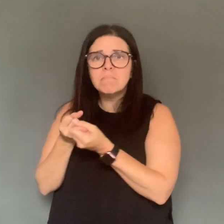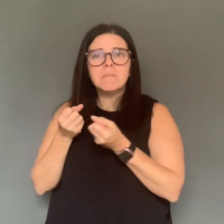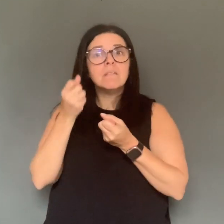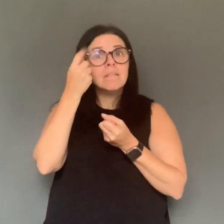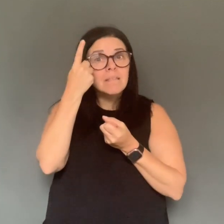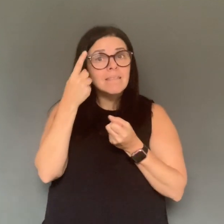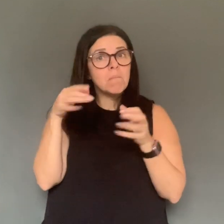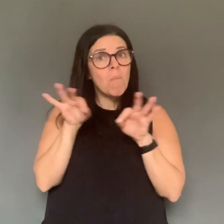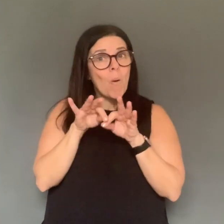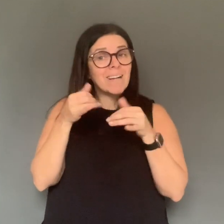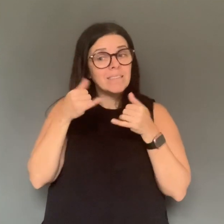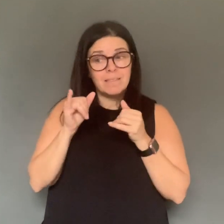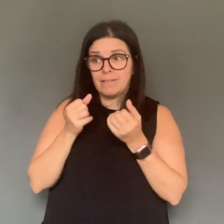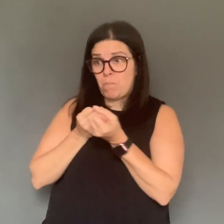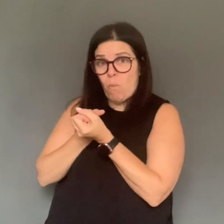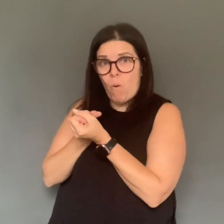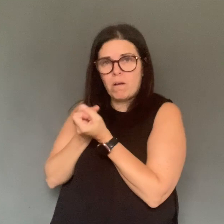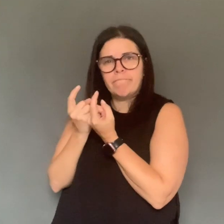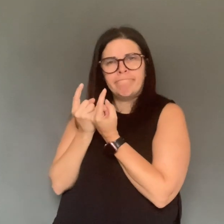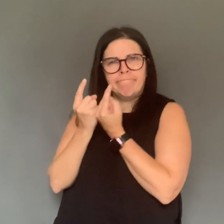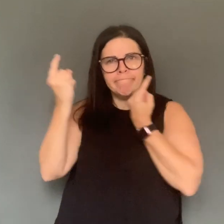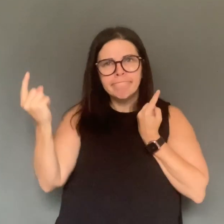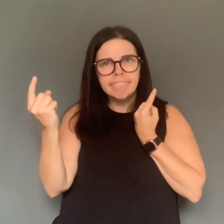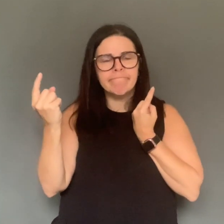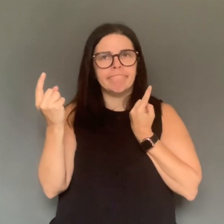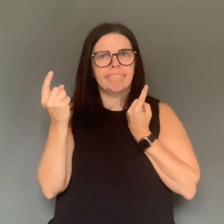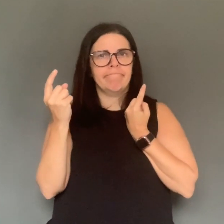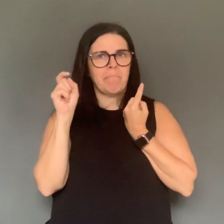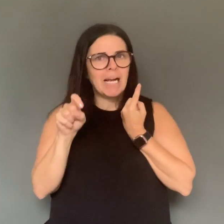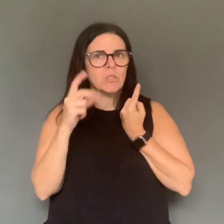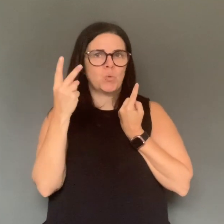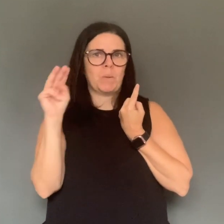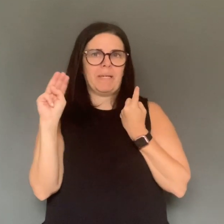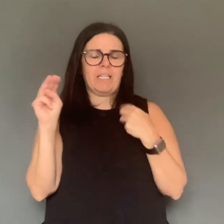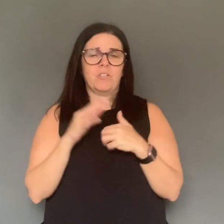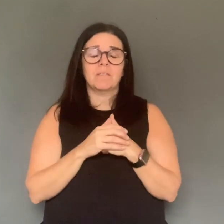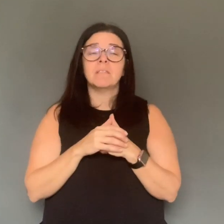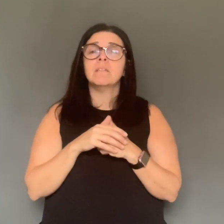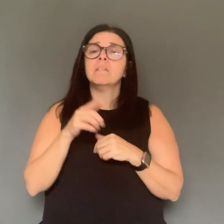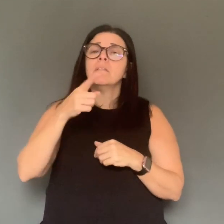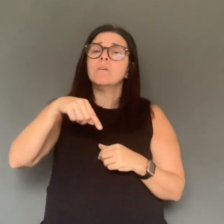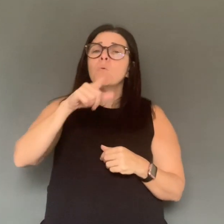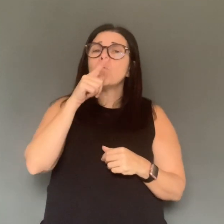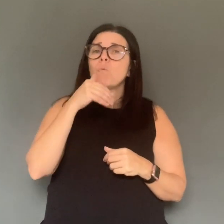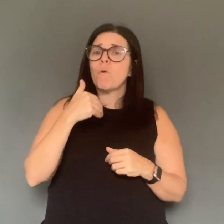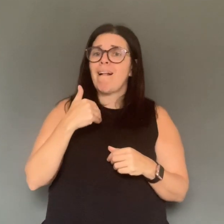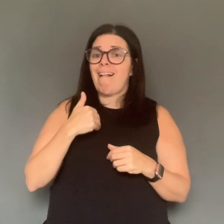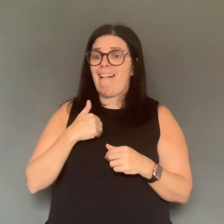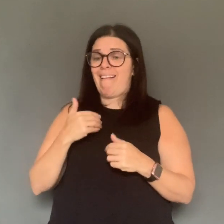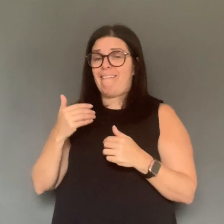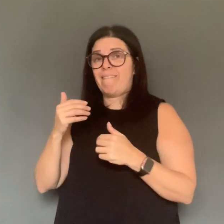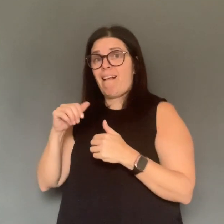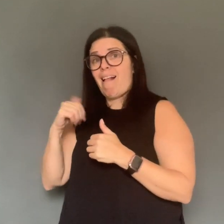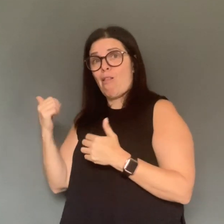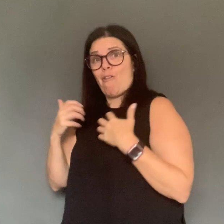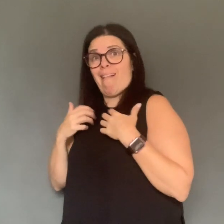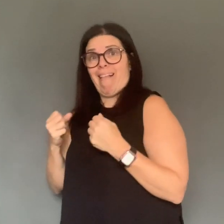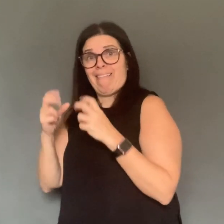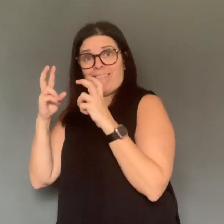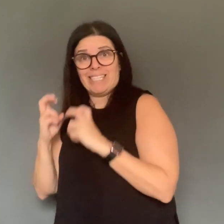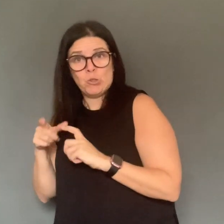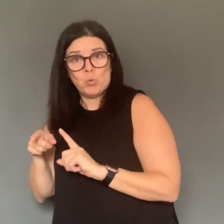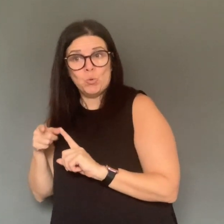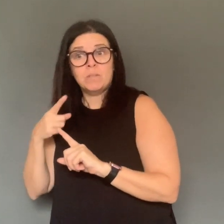People with comorbidities are at a higher risk of developing severe complications from COVID-19. If you are someone with a weakened immune system